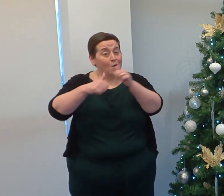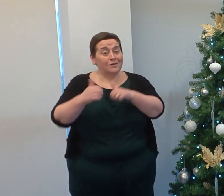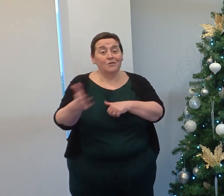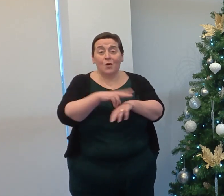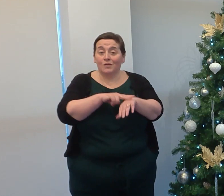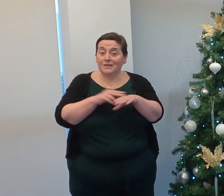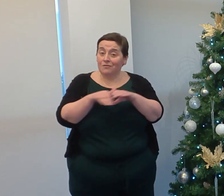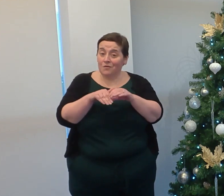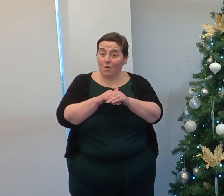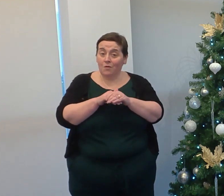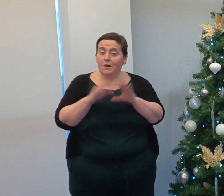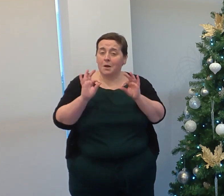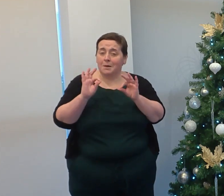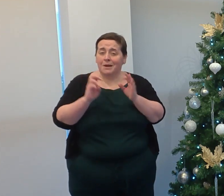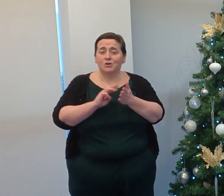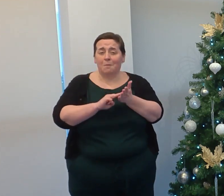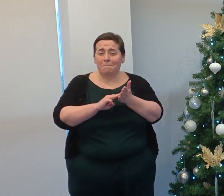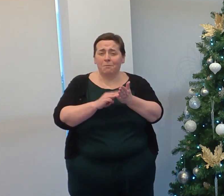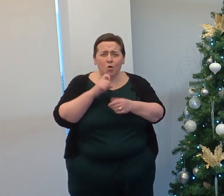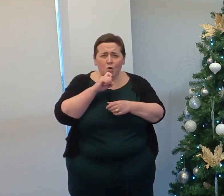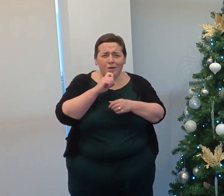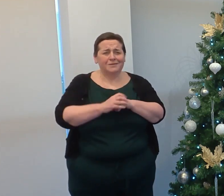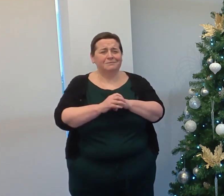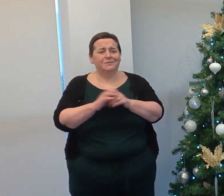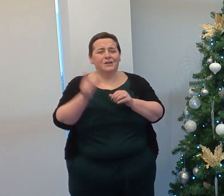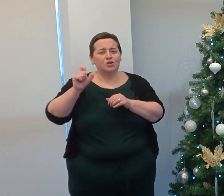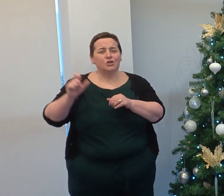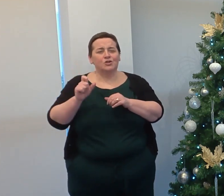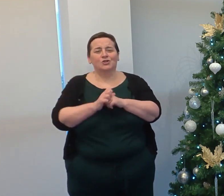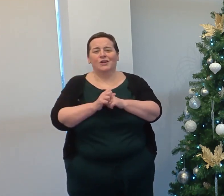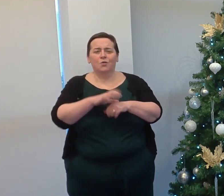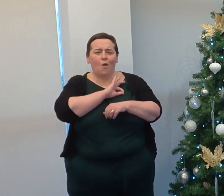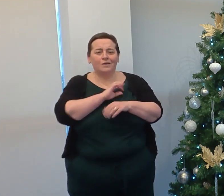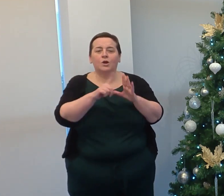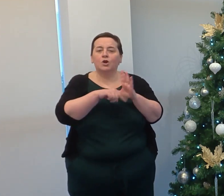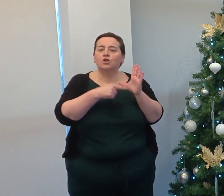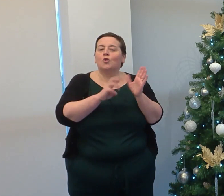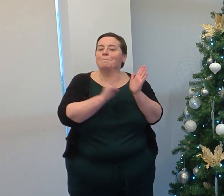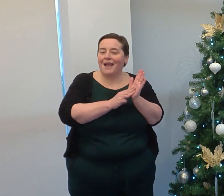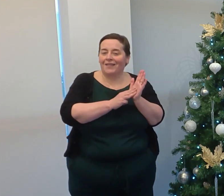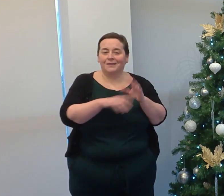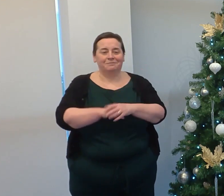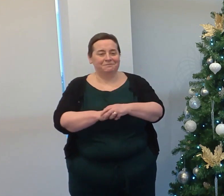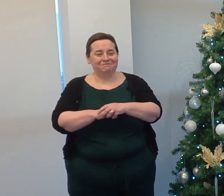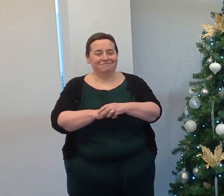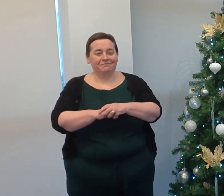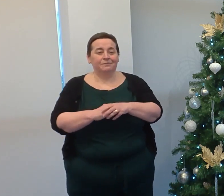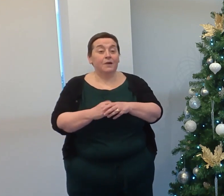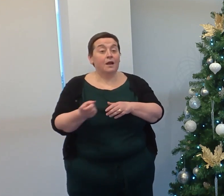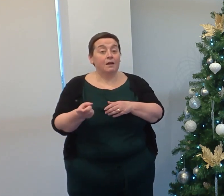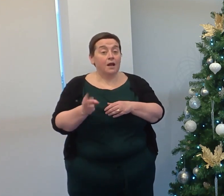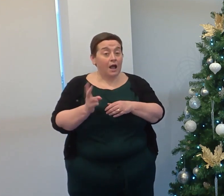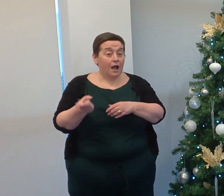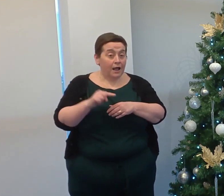staff involved and a special mention to the student, of course, who won, and that is Jordan Mealy. Also